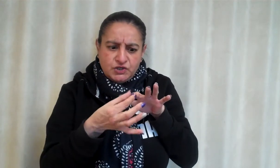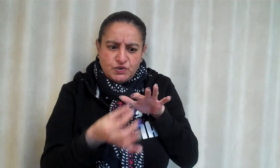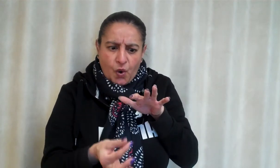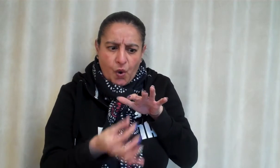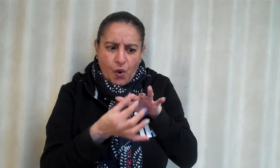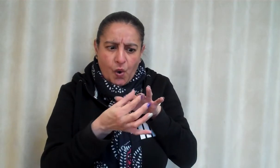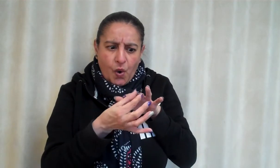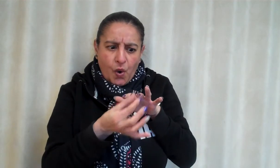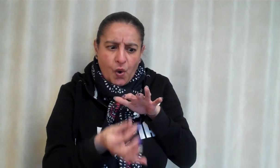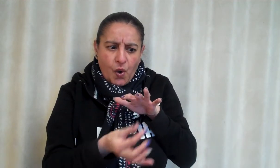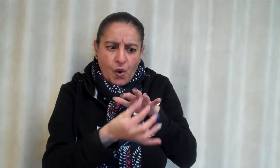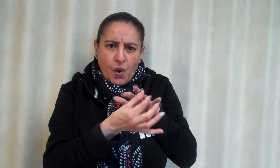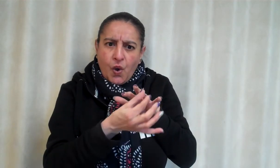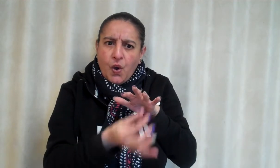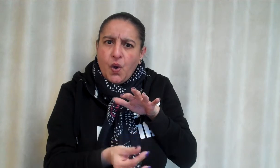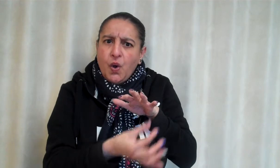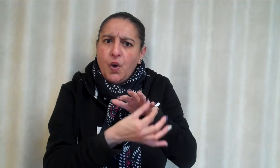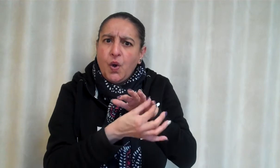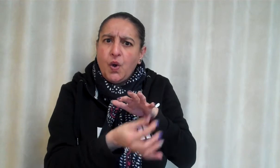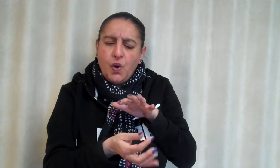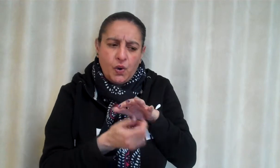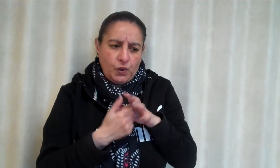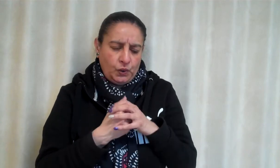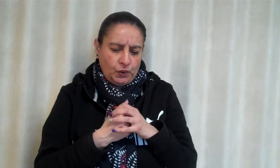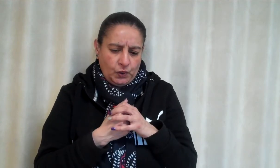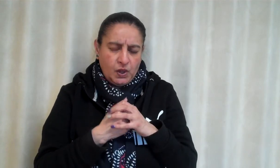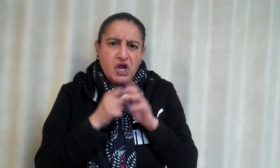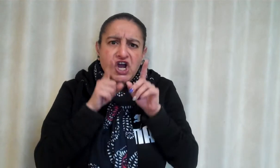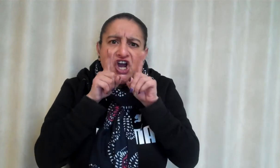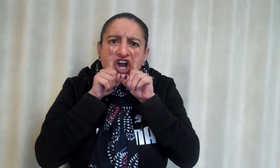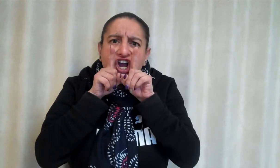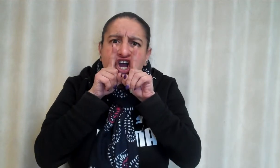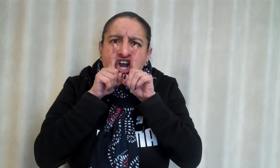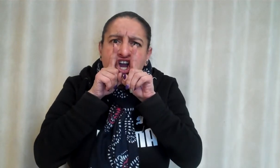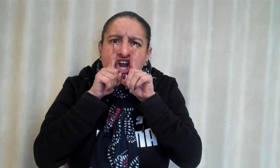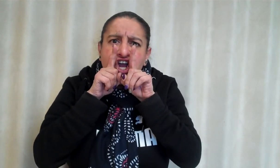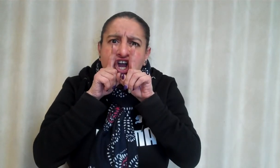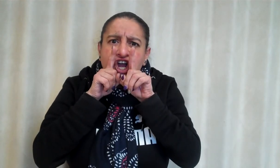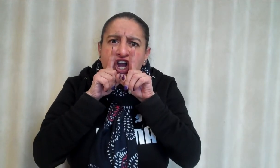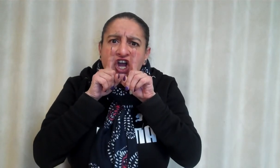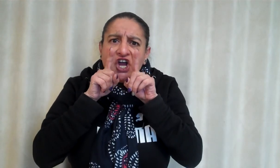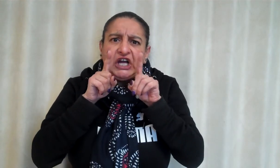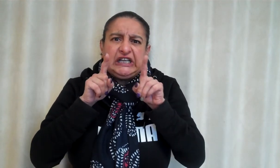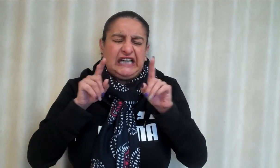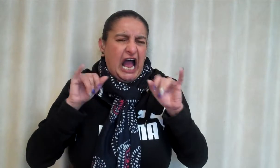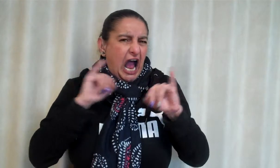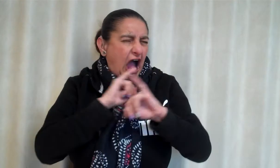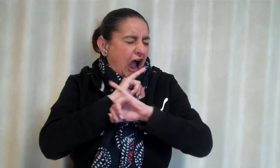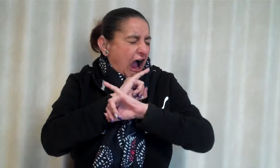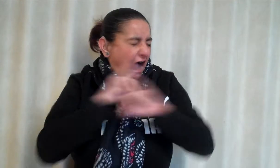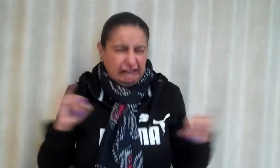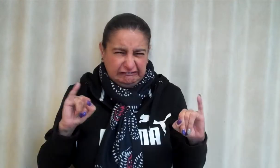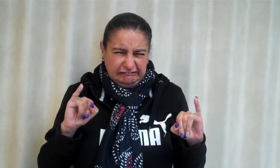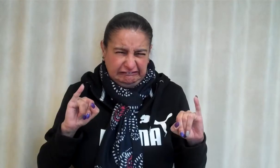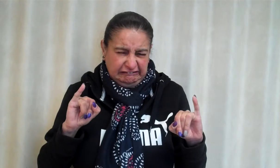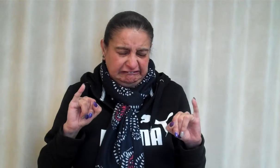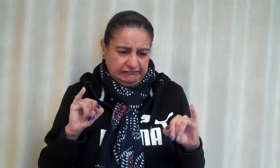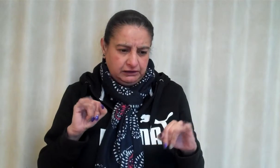He's got big claws on his toes. Big tusks beside of his